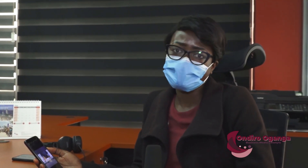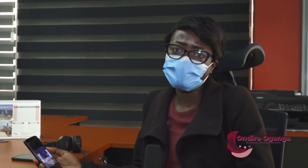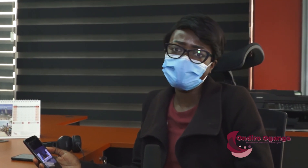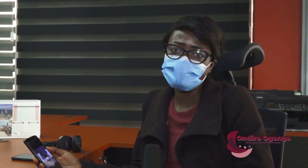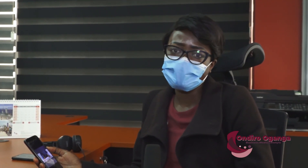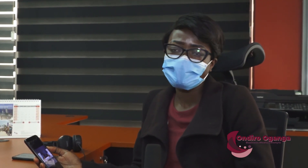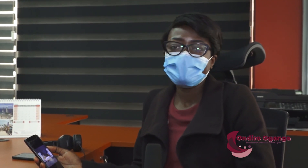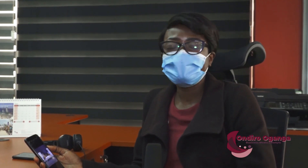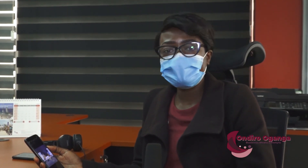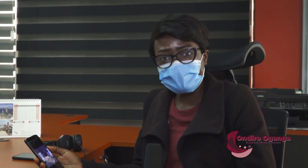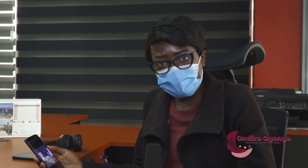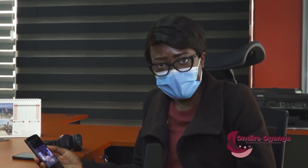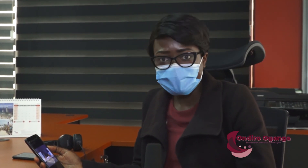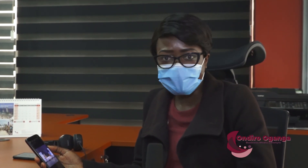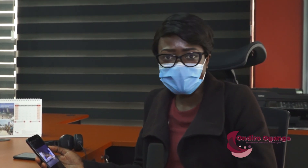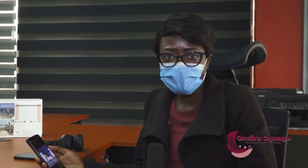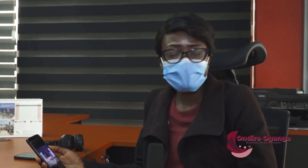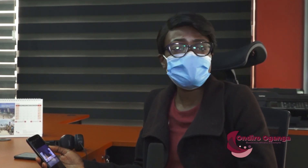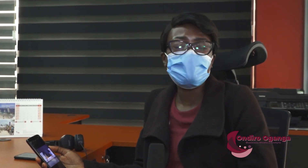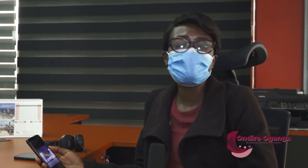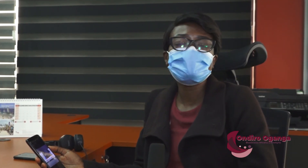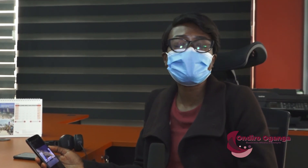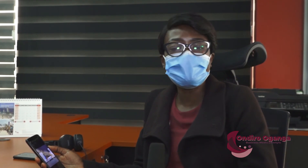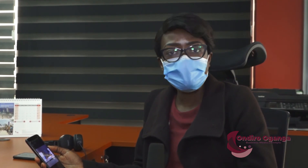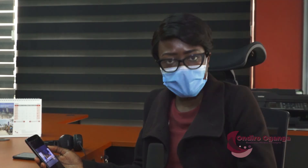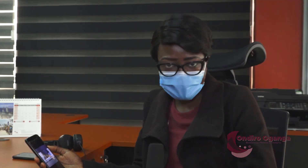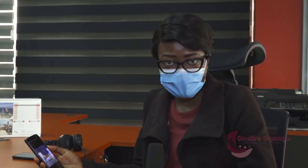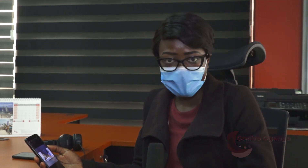technology, disability is not inability. It's